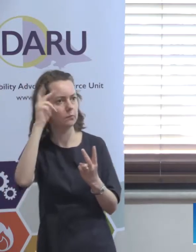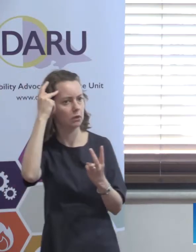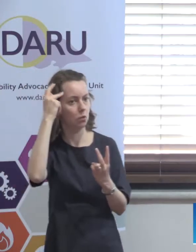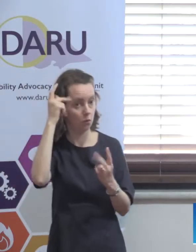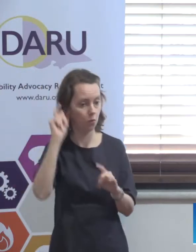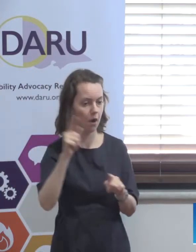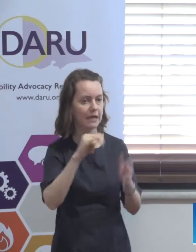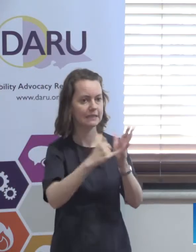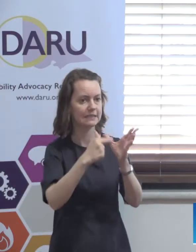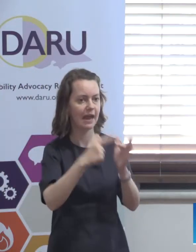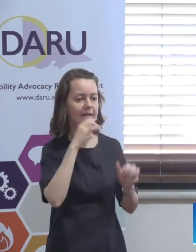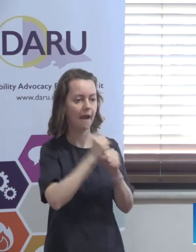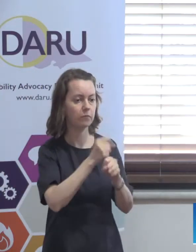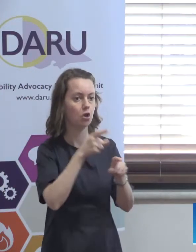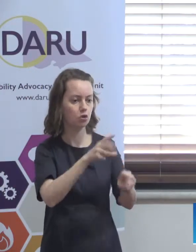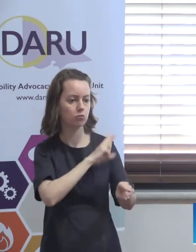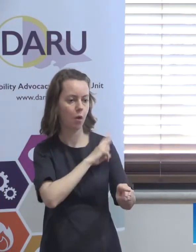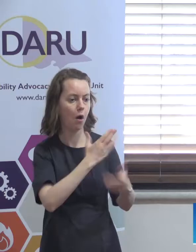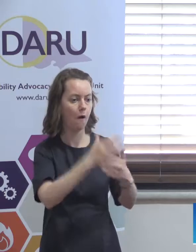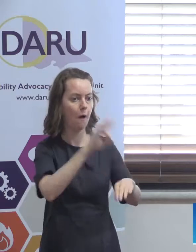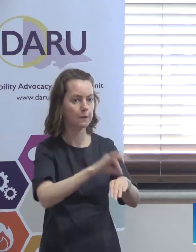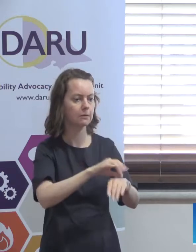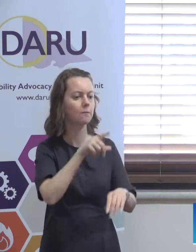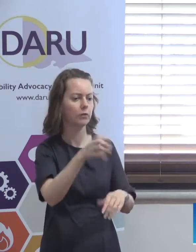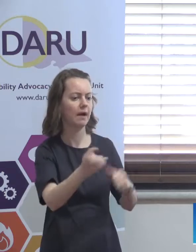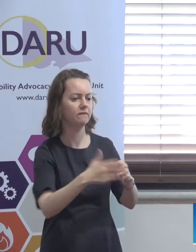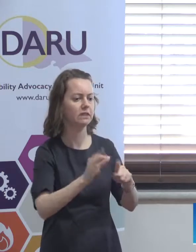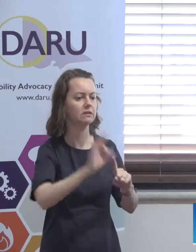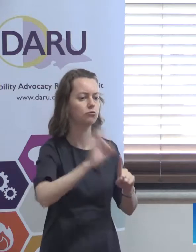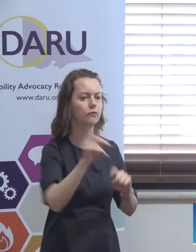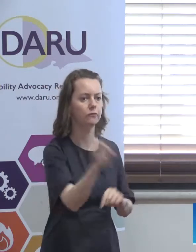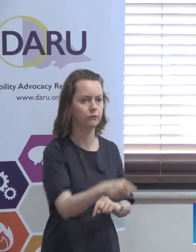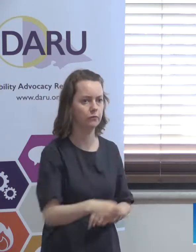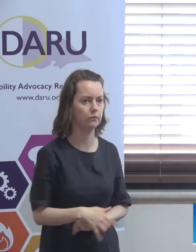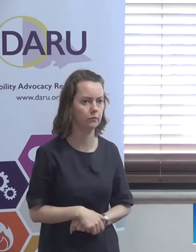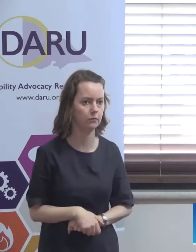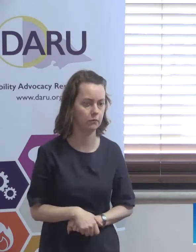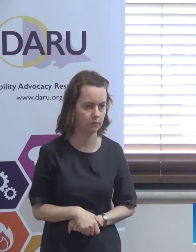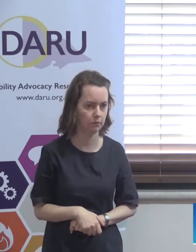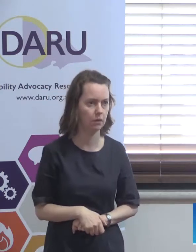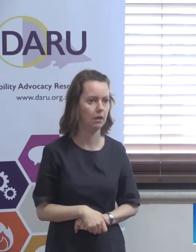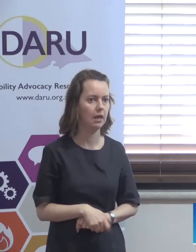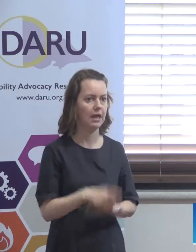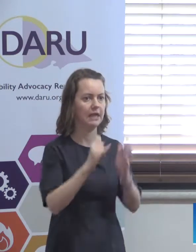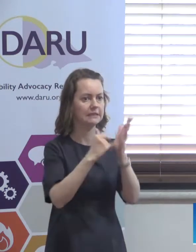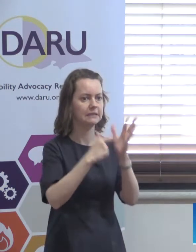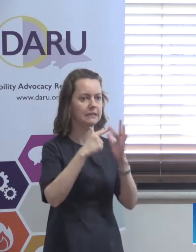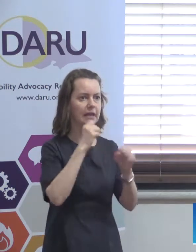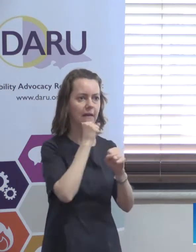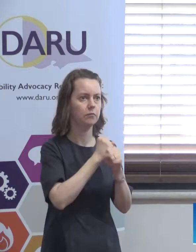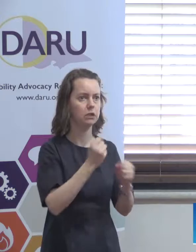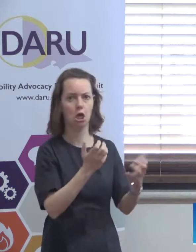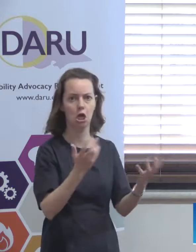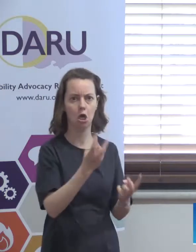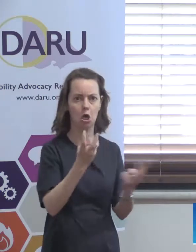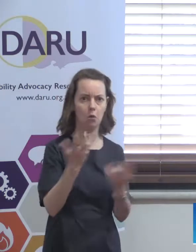just about not letting the state governments get away with not funding something that they should fund it does mean those state governments have to find new money but they